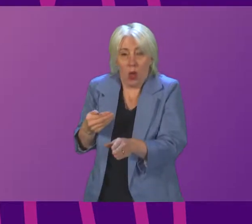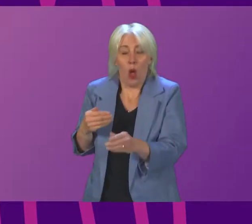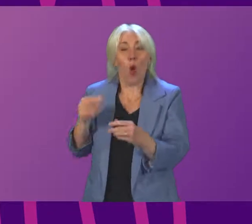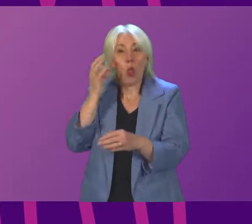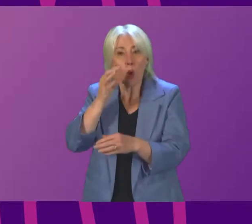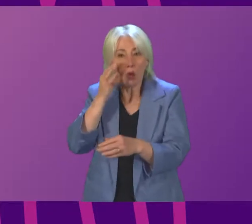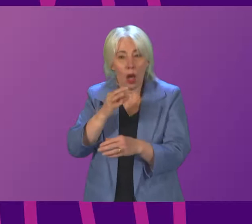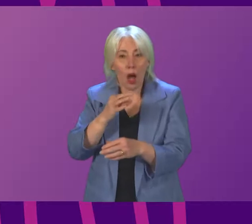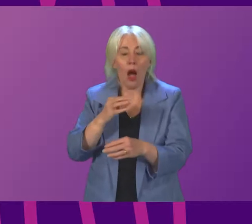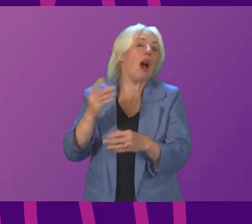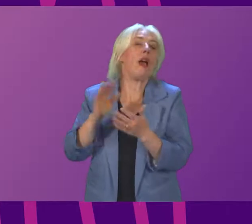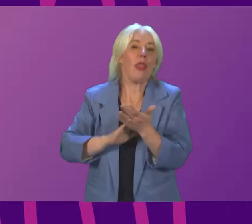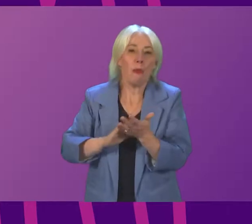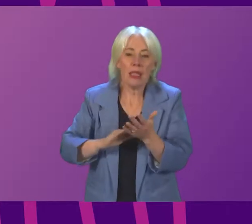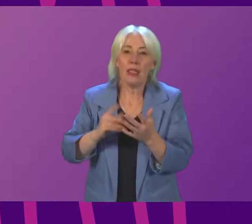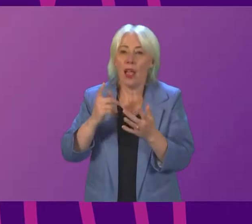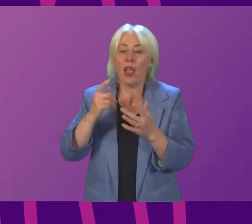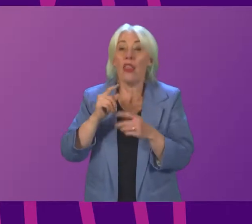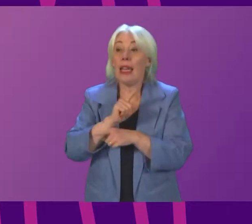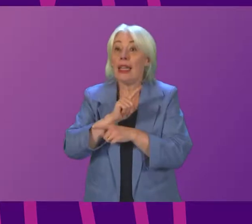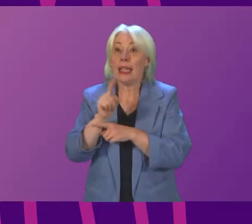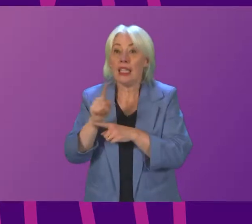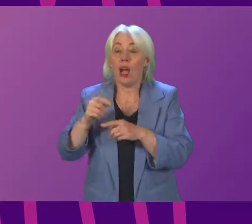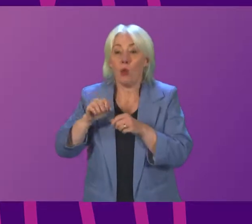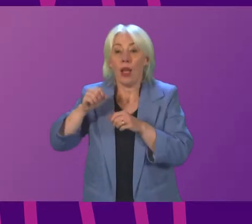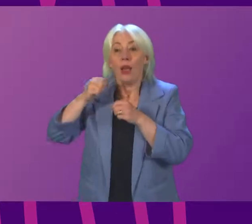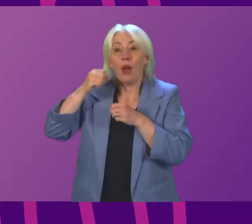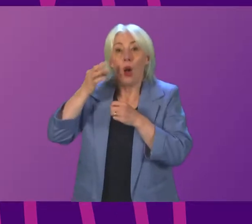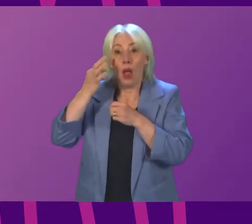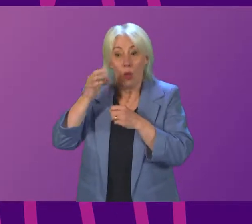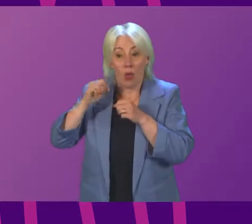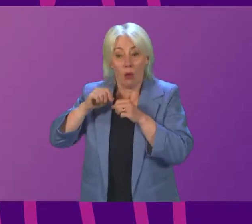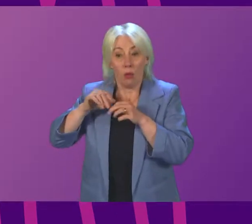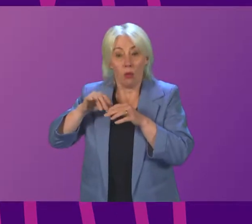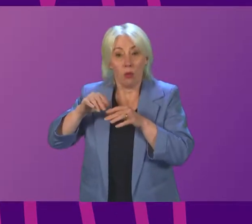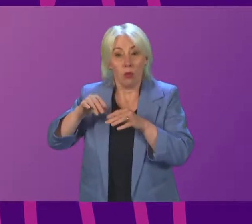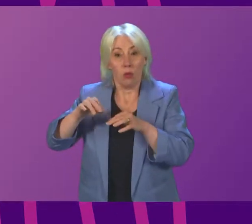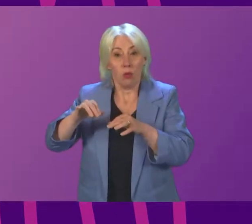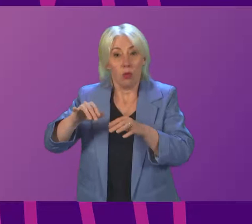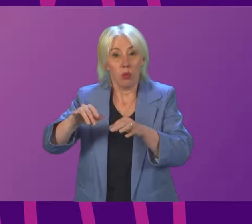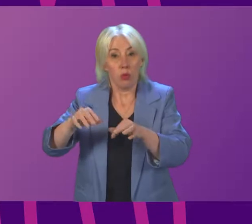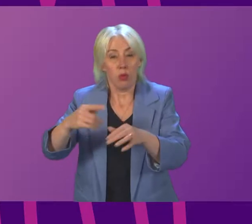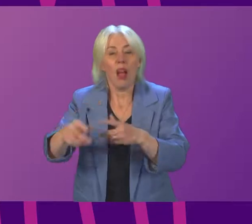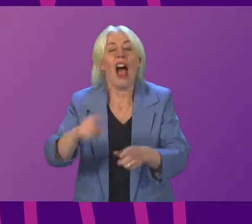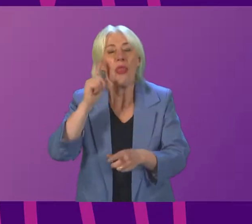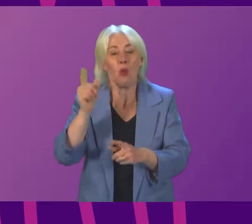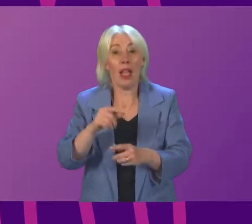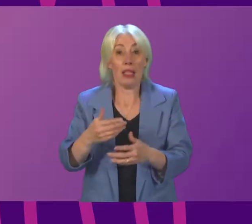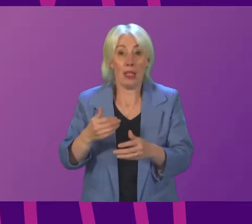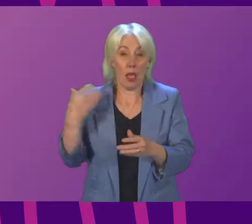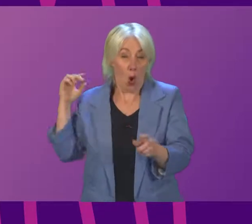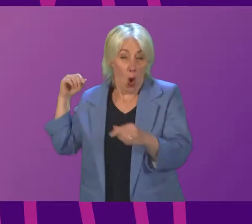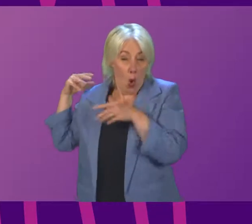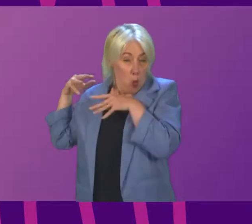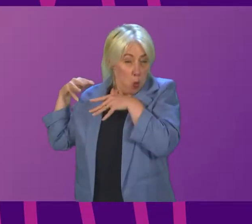so that they can be dispersed in a more leisurely fashion over a longer period of time. It's the intensity of water flow which can